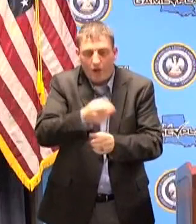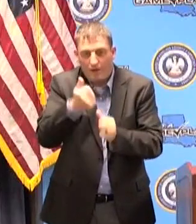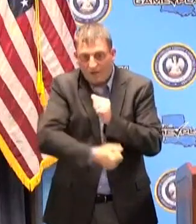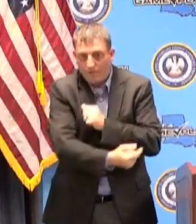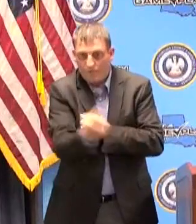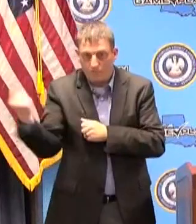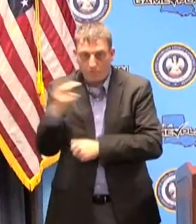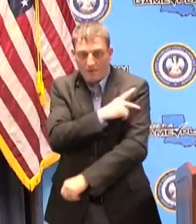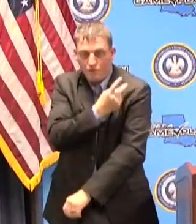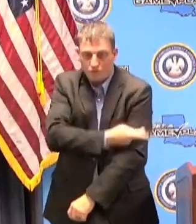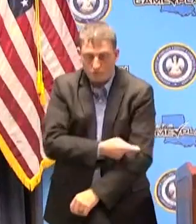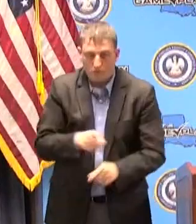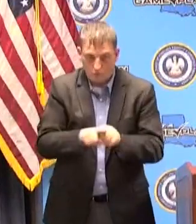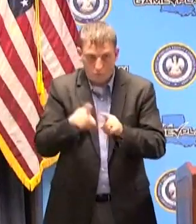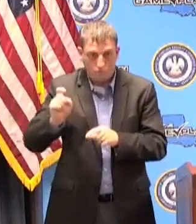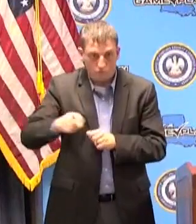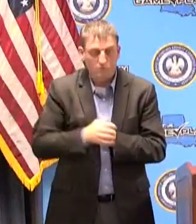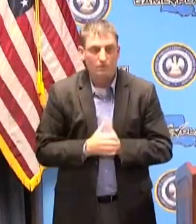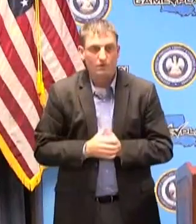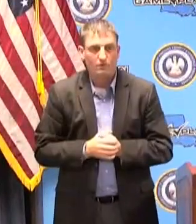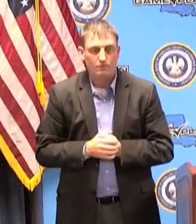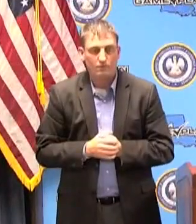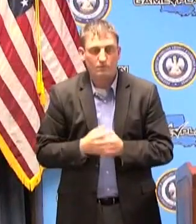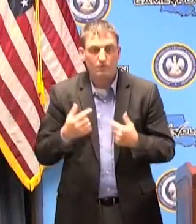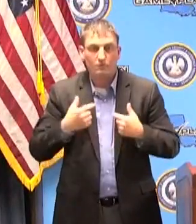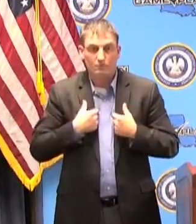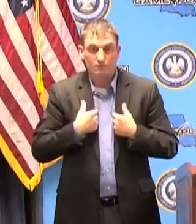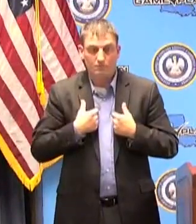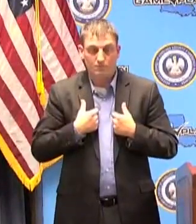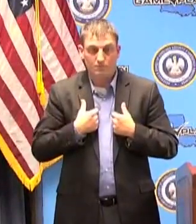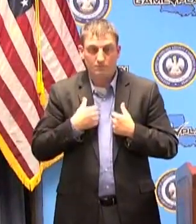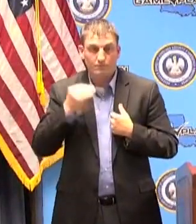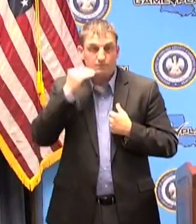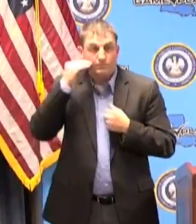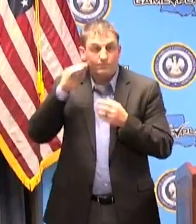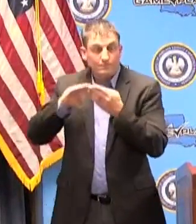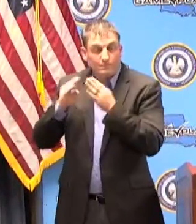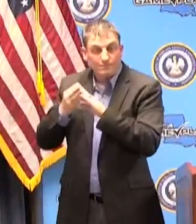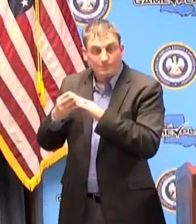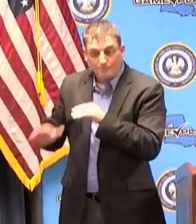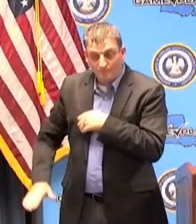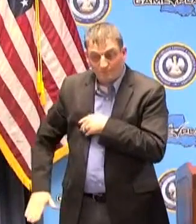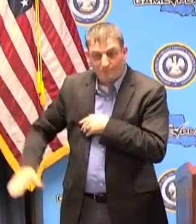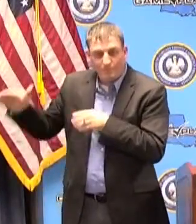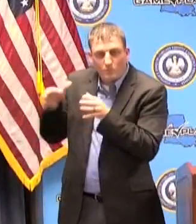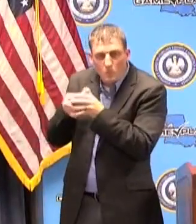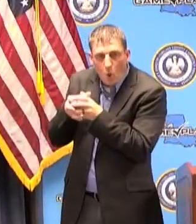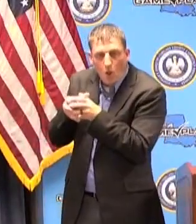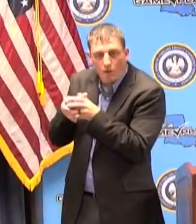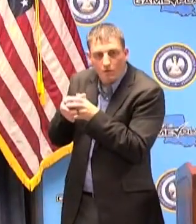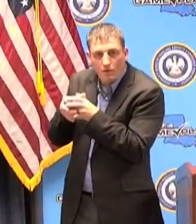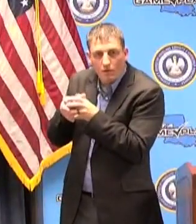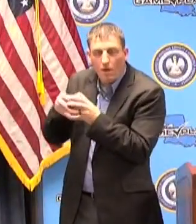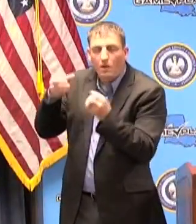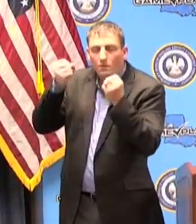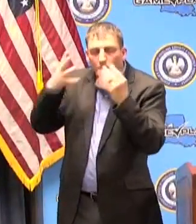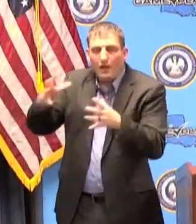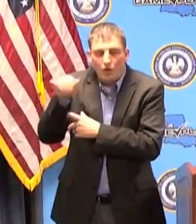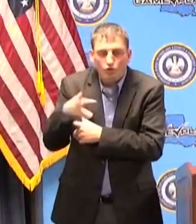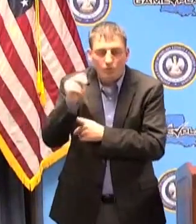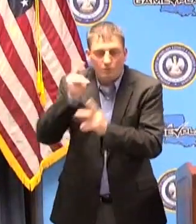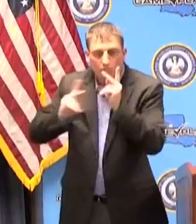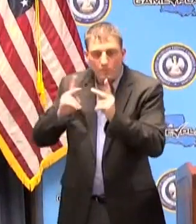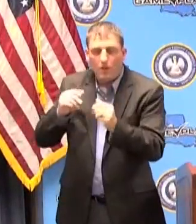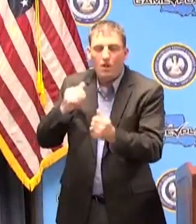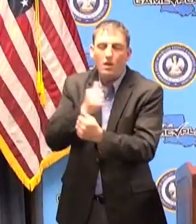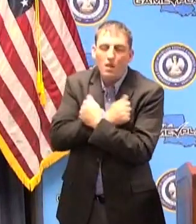to be taken care of i come from a very small town full of cajuns and we love to hug each other and we love to